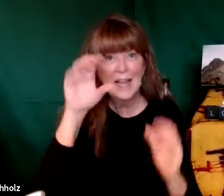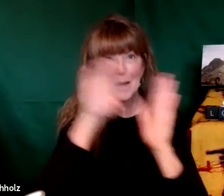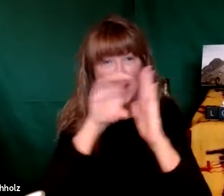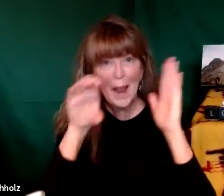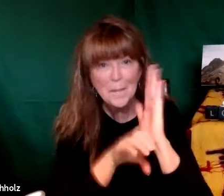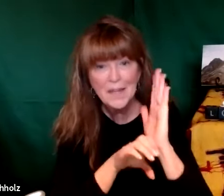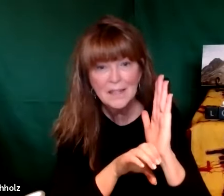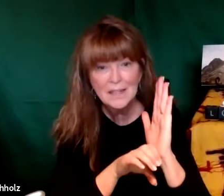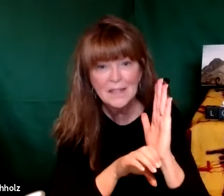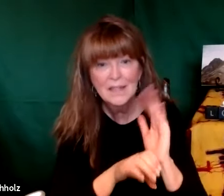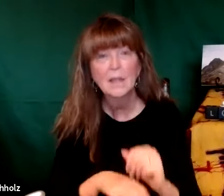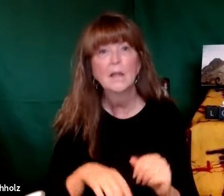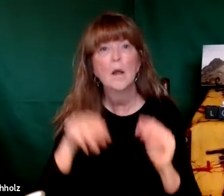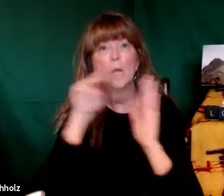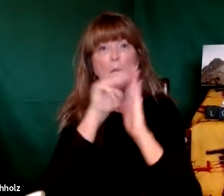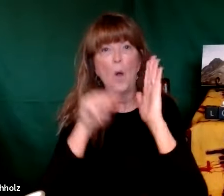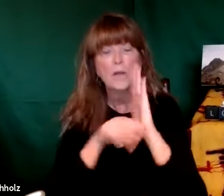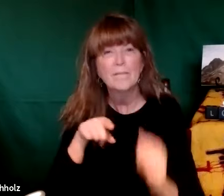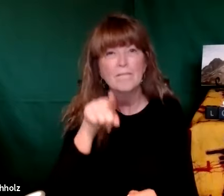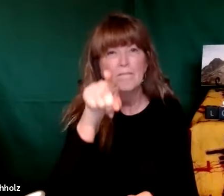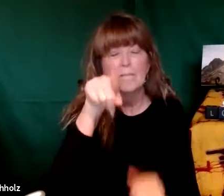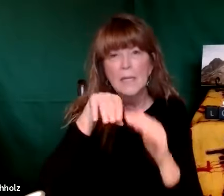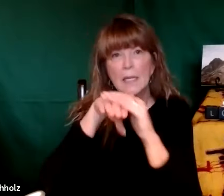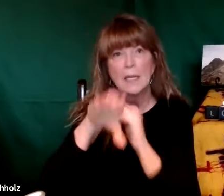bush that's where Moses received the Ten Commandments